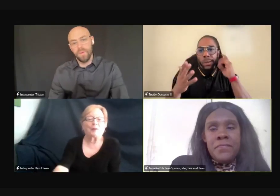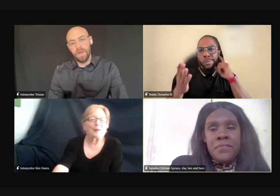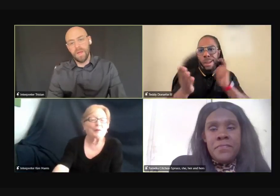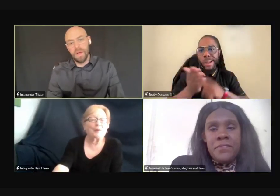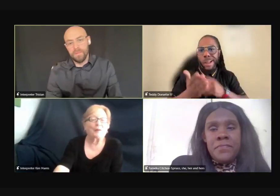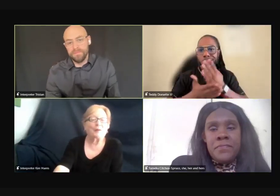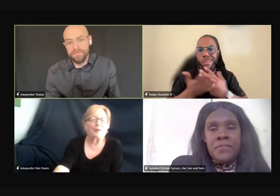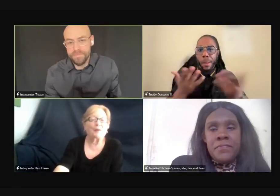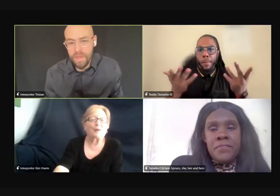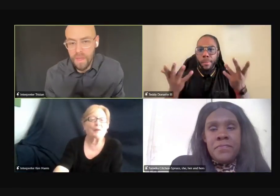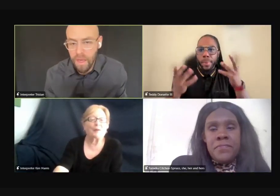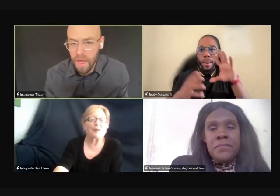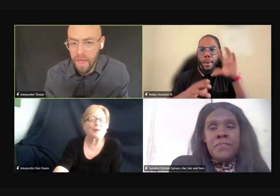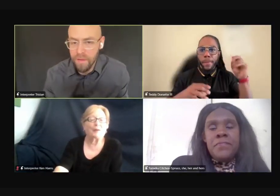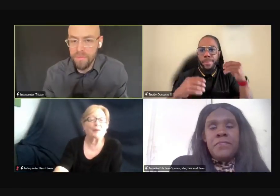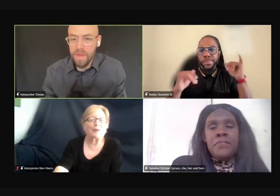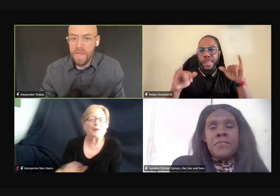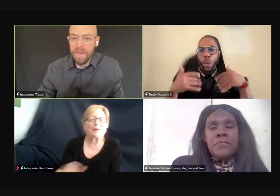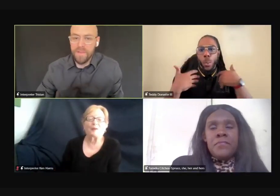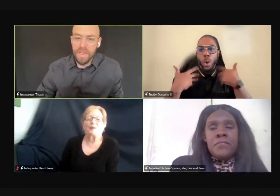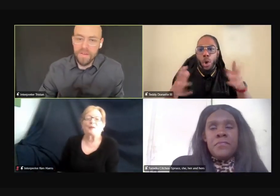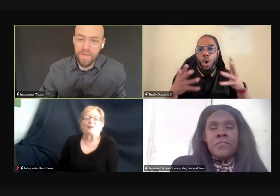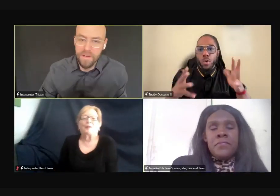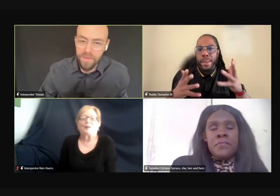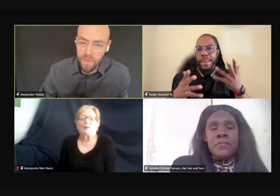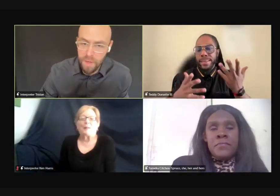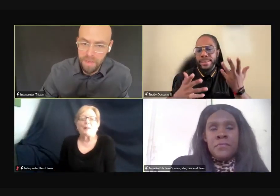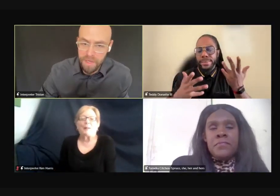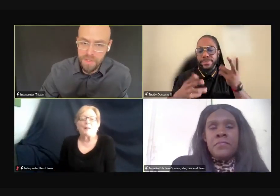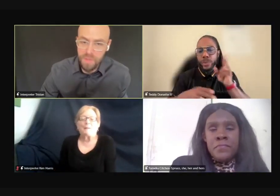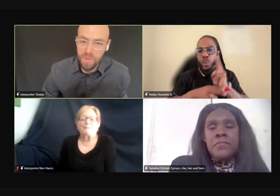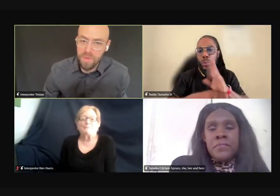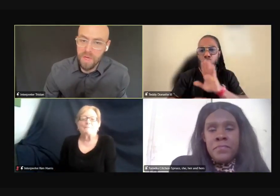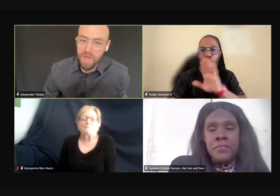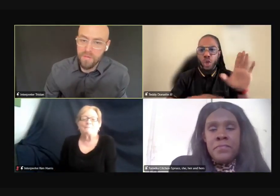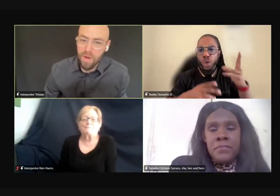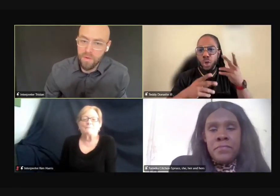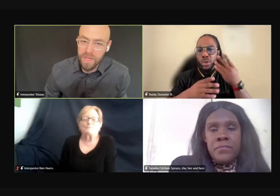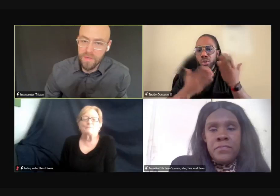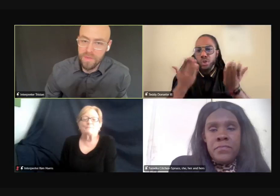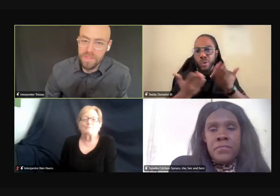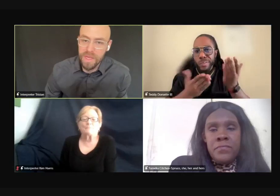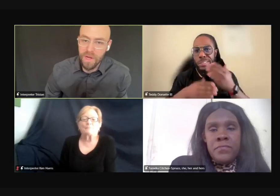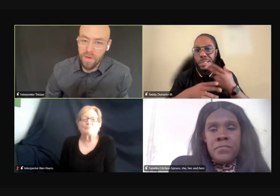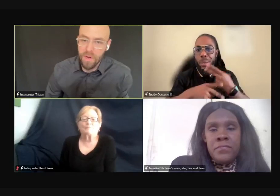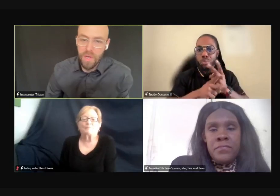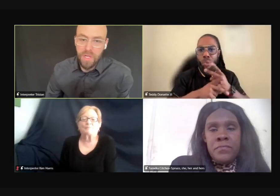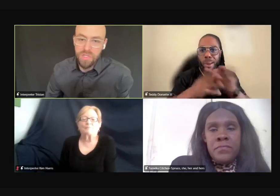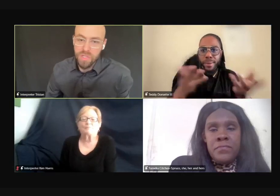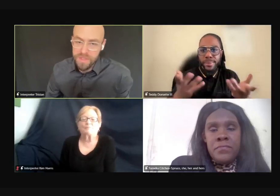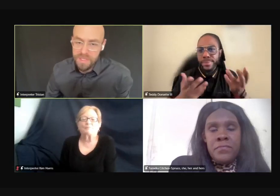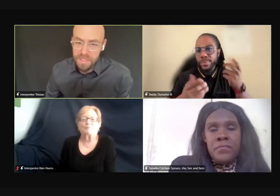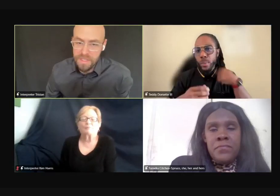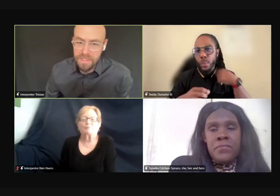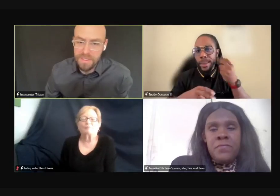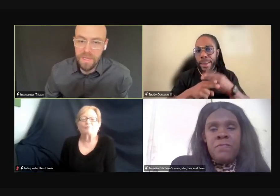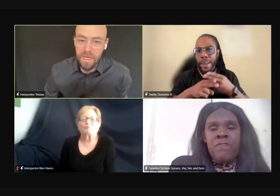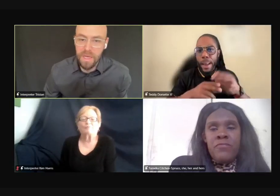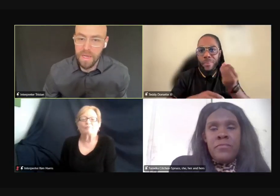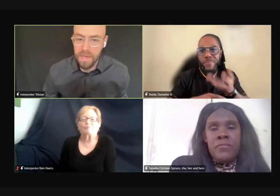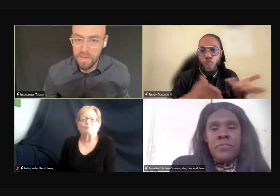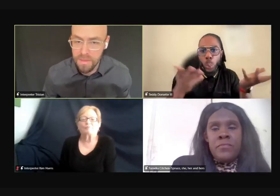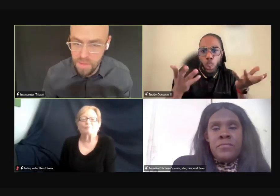Well, um. I've kind of identified a few companies who have already used their services